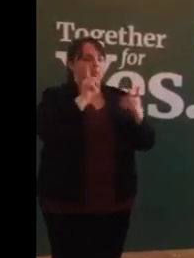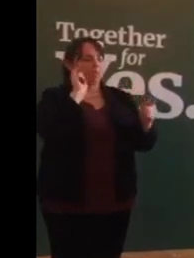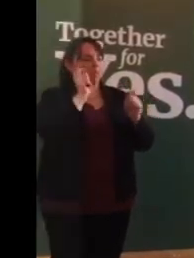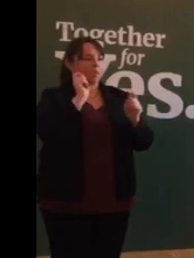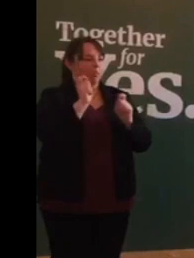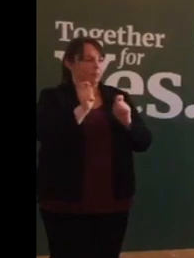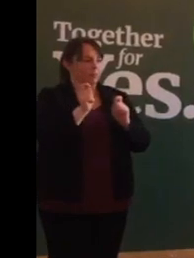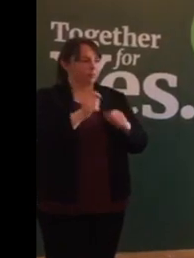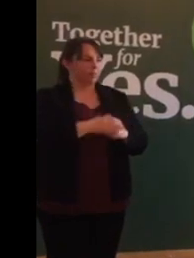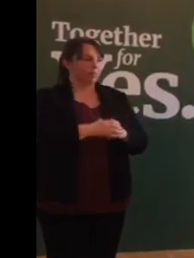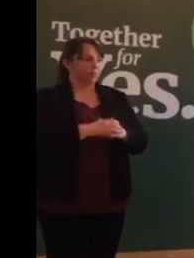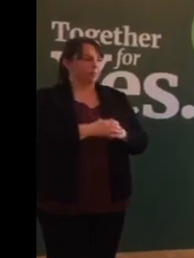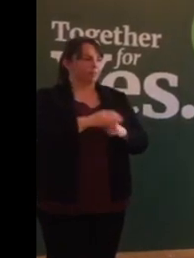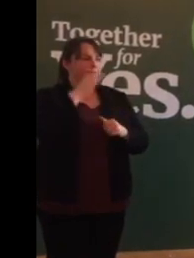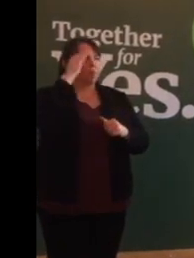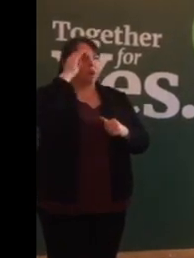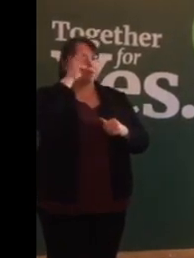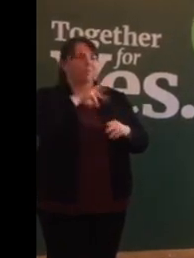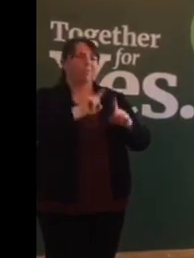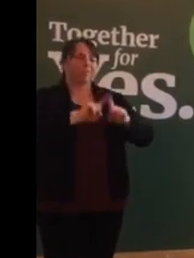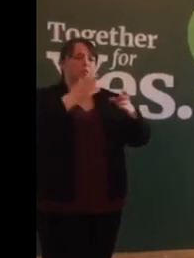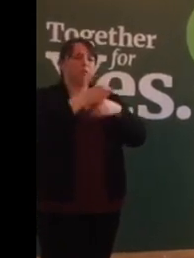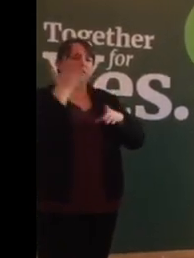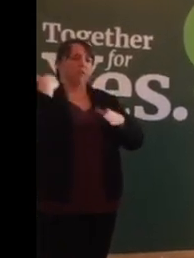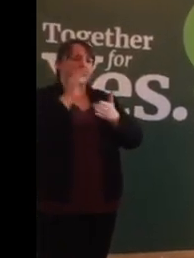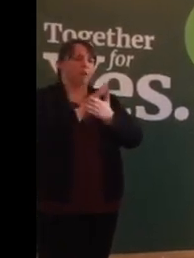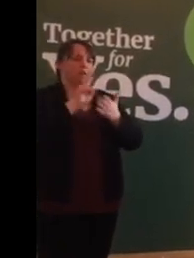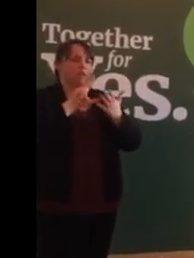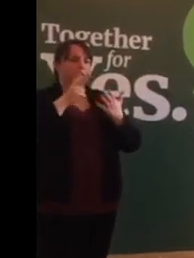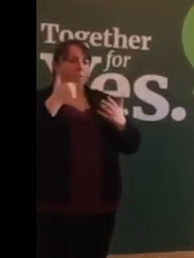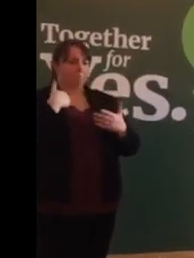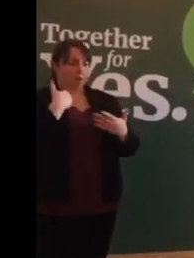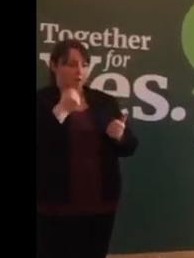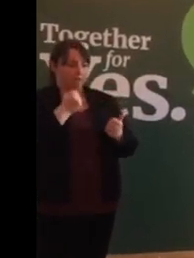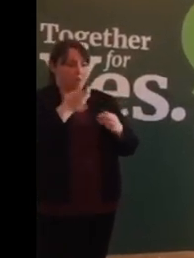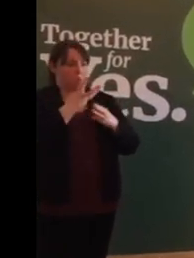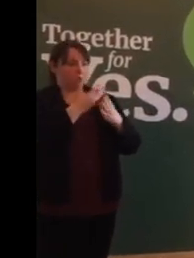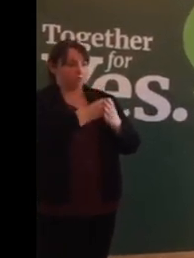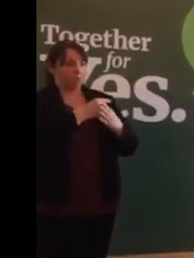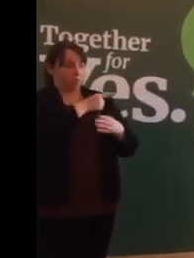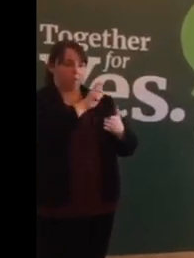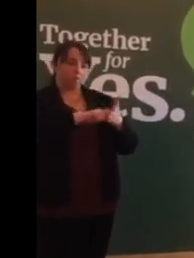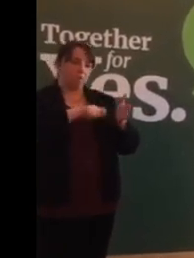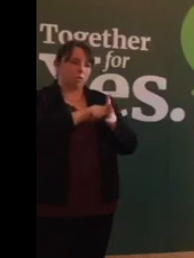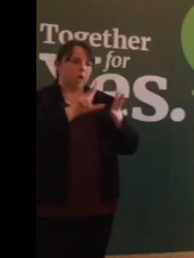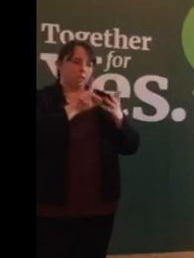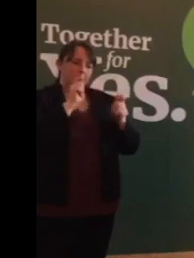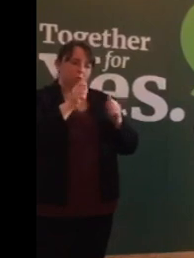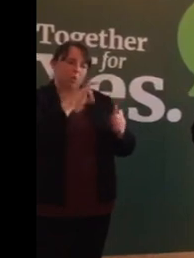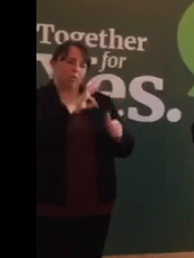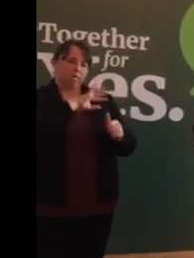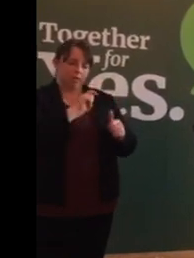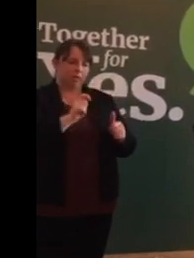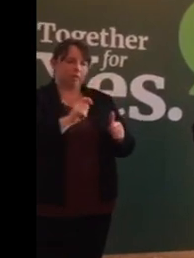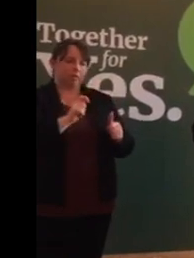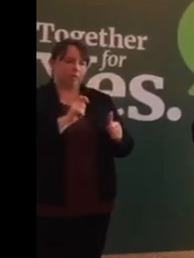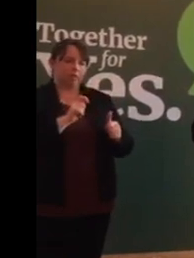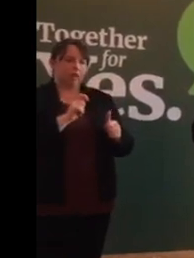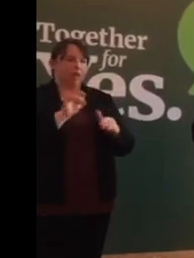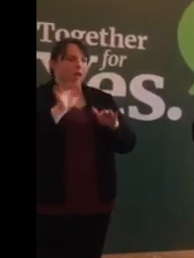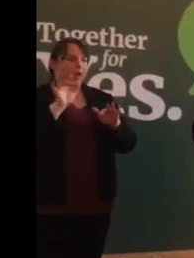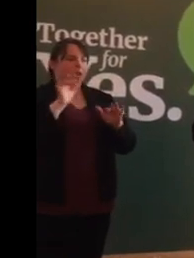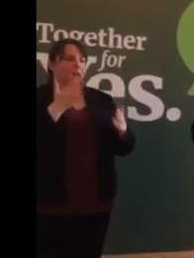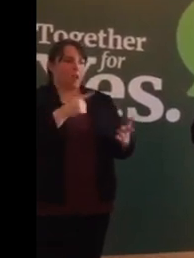Ireland moved another country in 1983. I and colleagues who voted for the Eighth Amendment in good faith. Having seen the consequences,